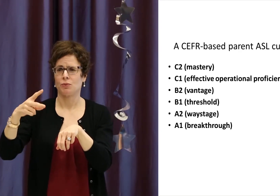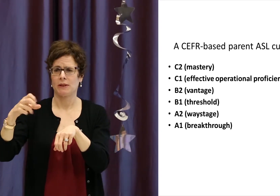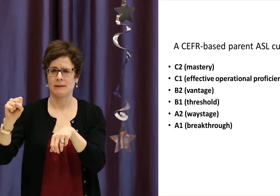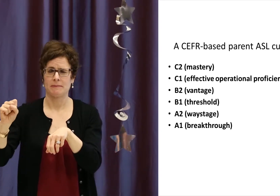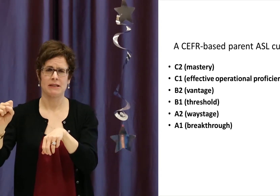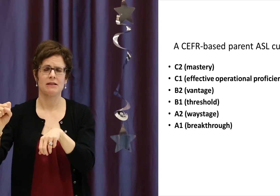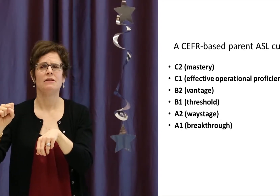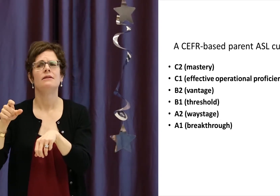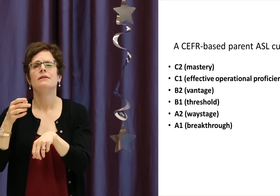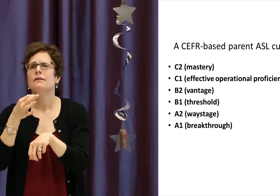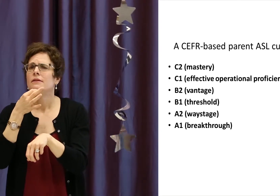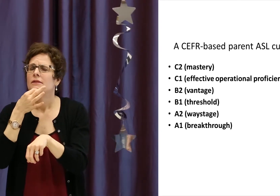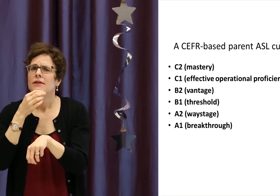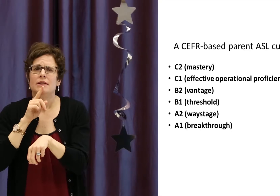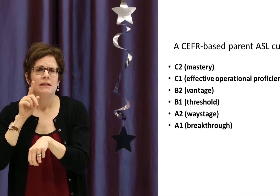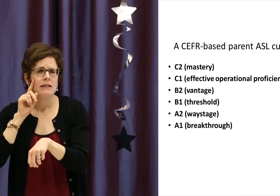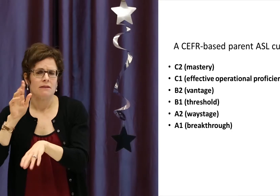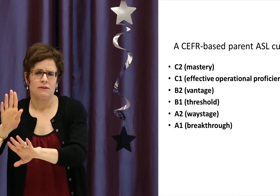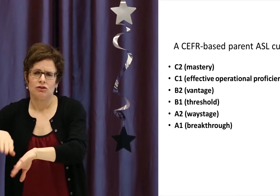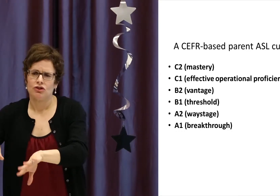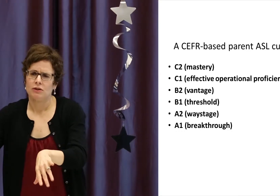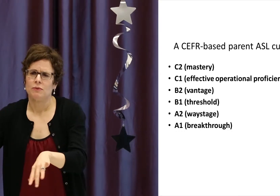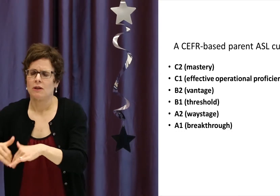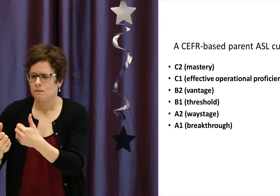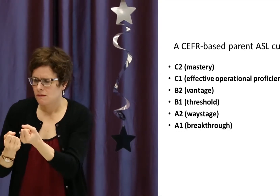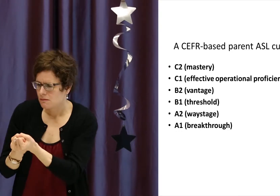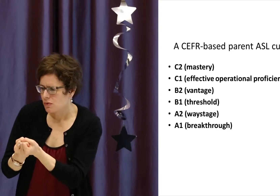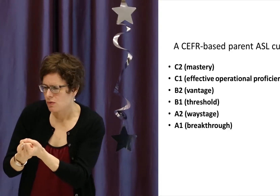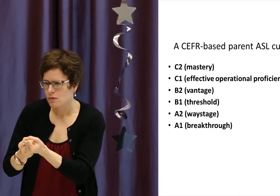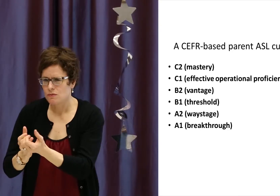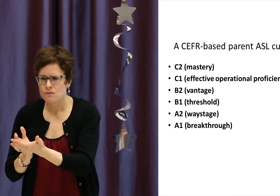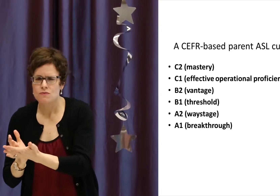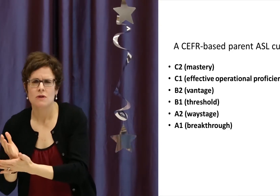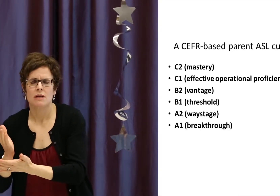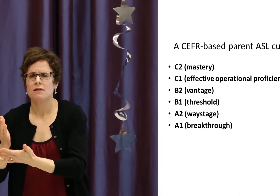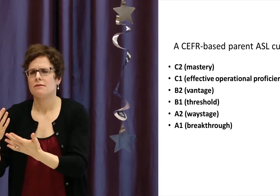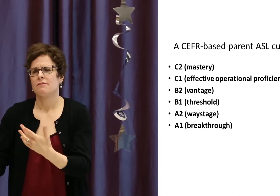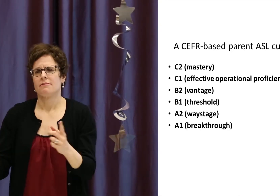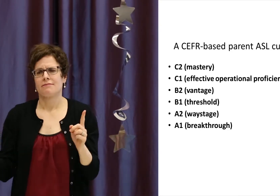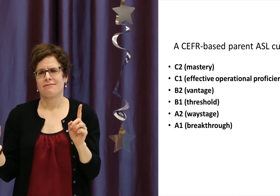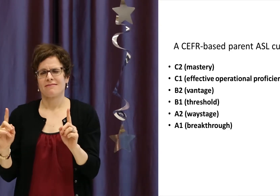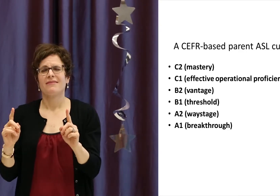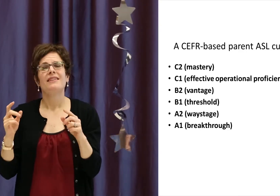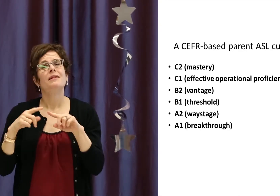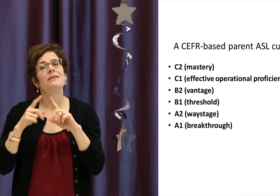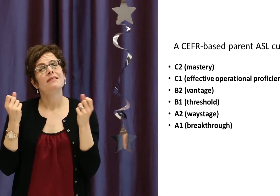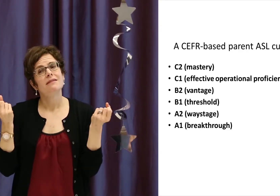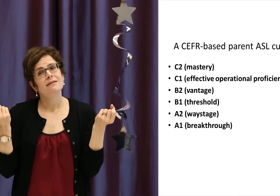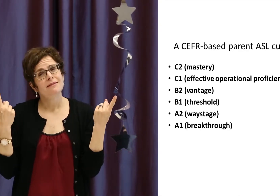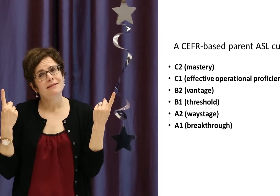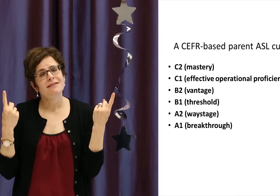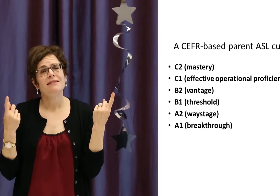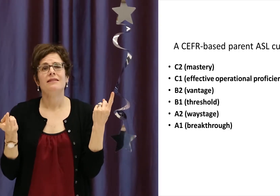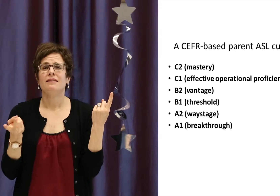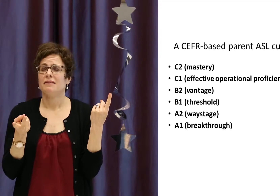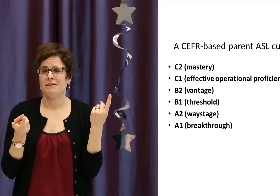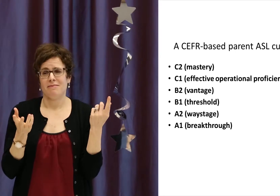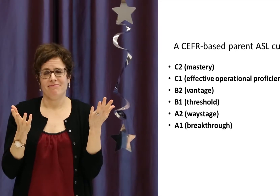Cripps. Again, she is extremely skilled in working with deaf children and advocating for their rights.